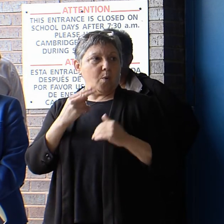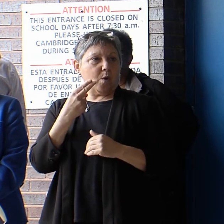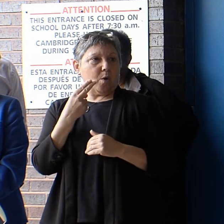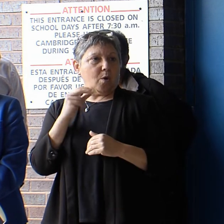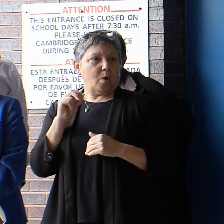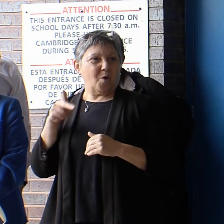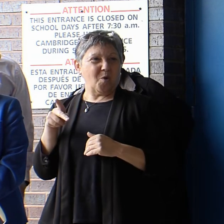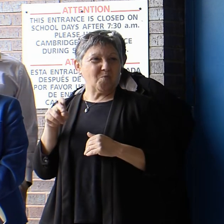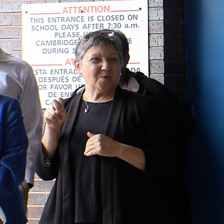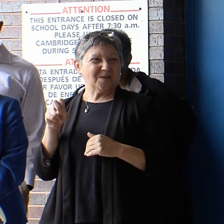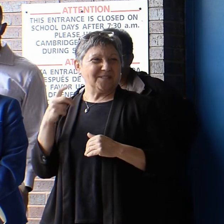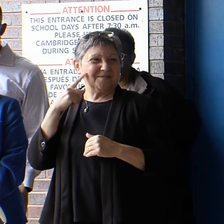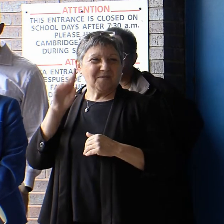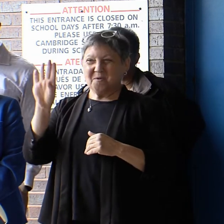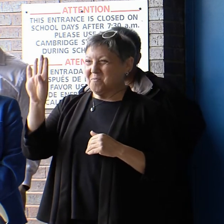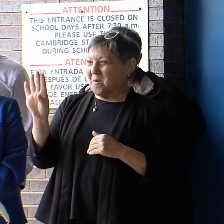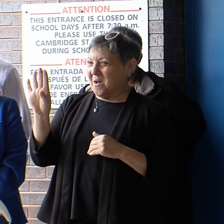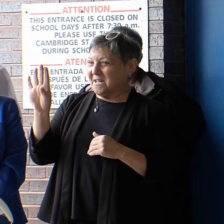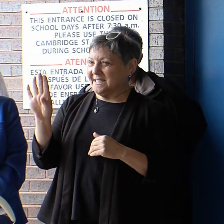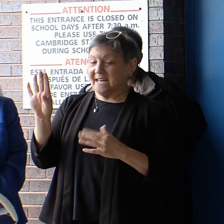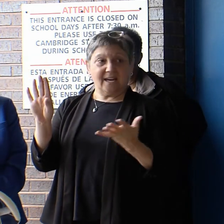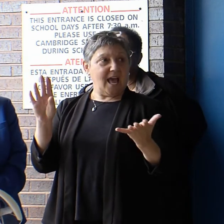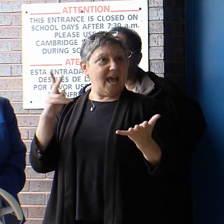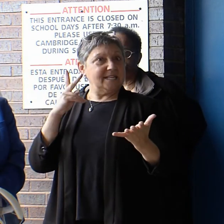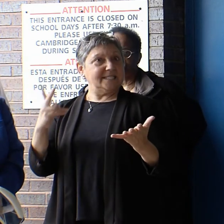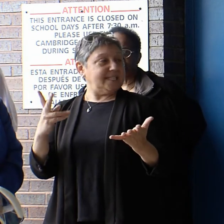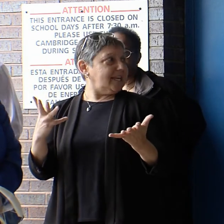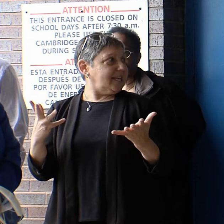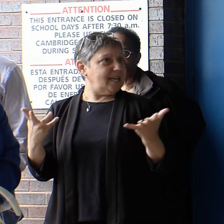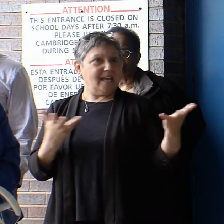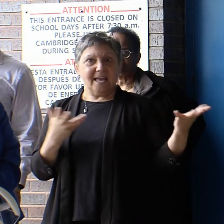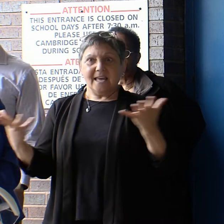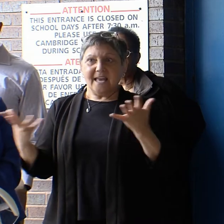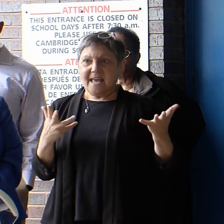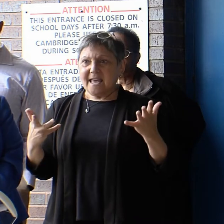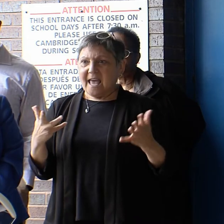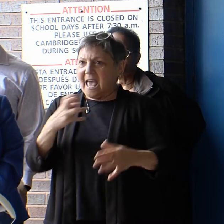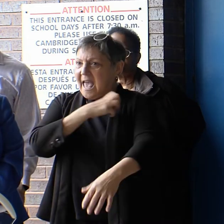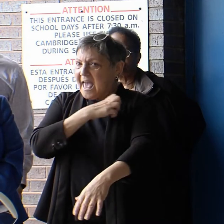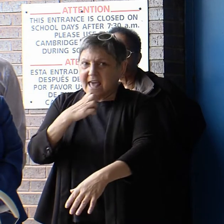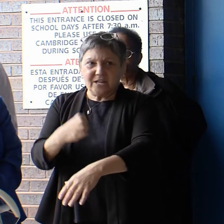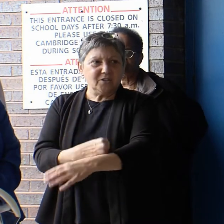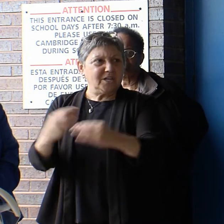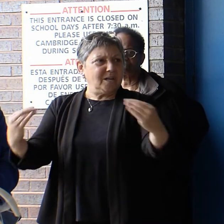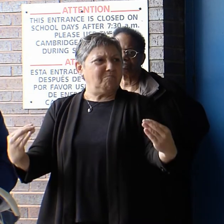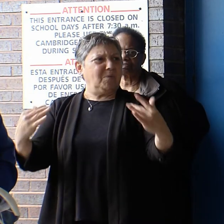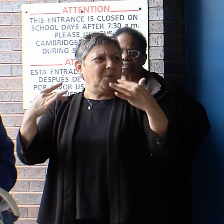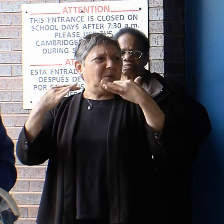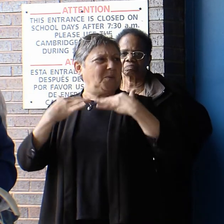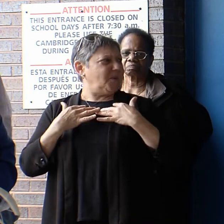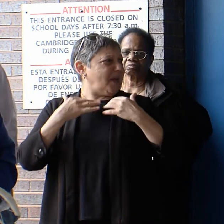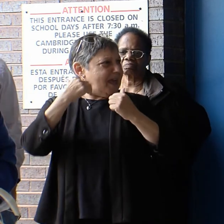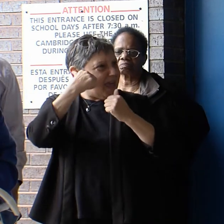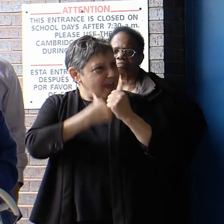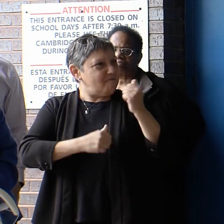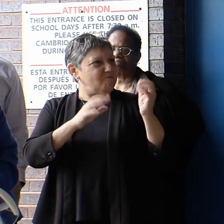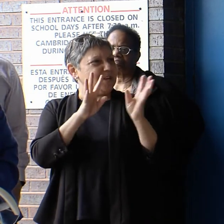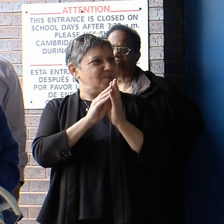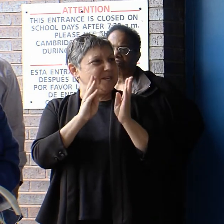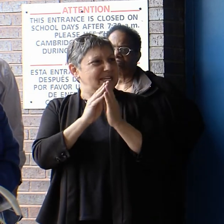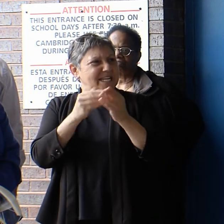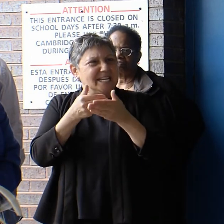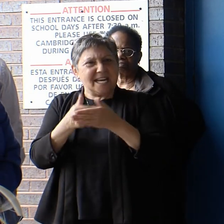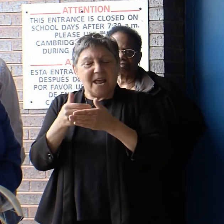based on the energy that I receive across every neighborhood, every meeting that I'm in,